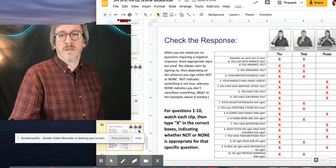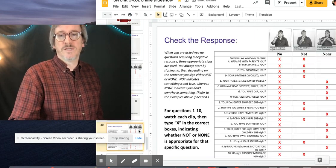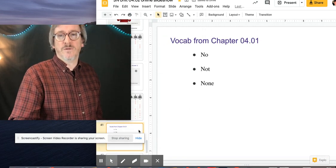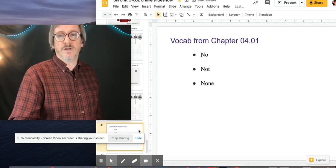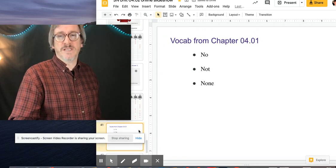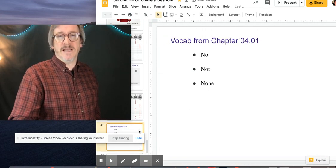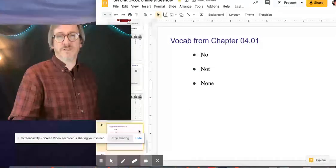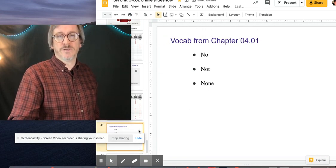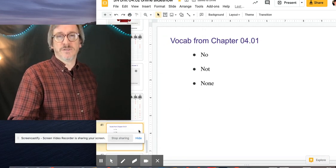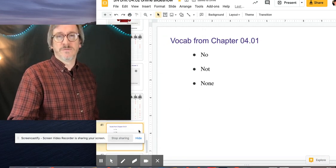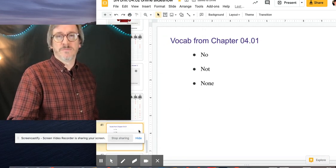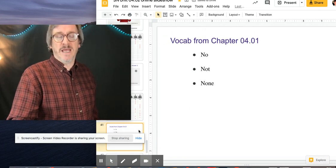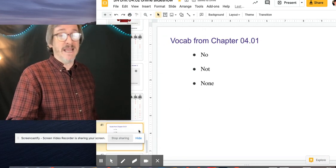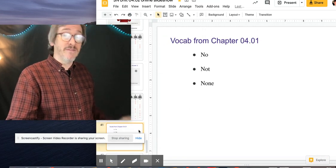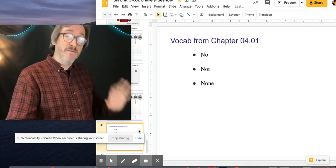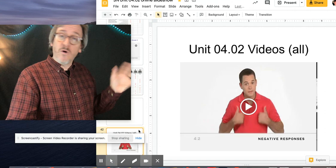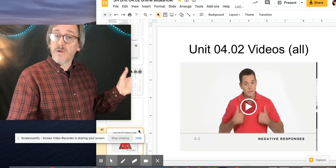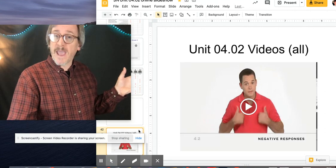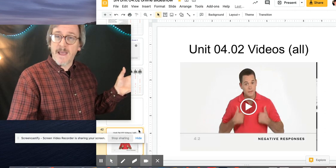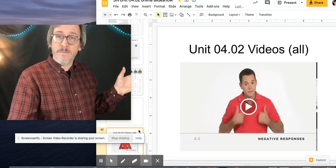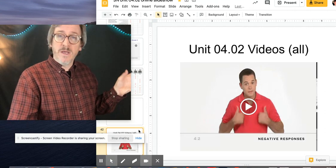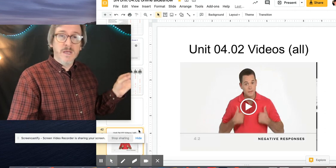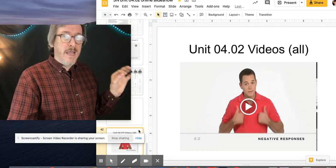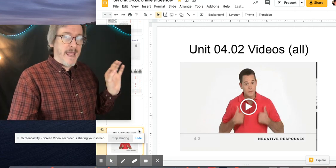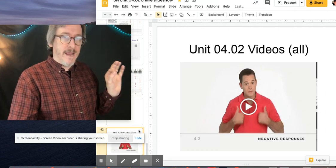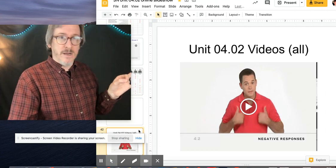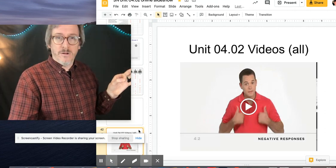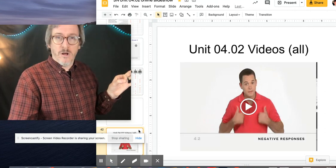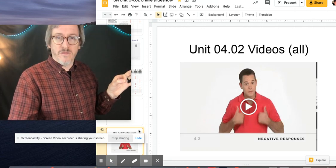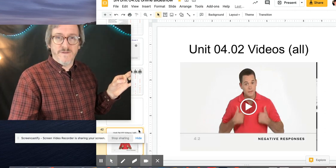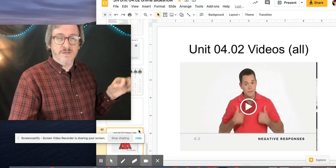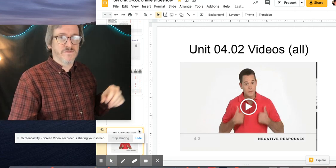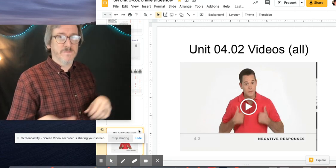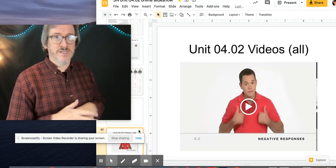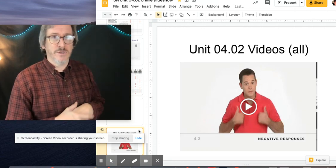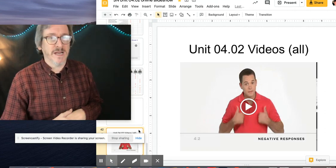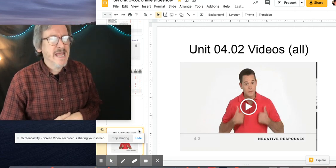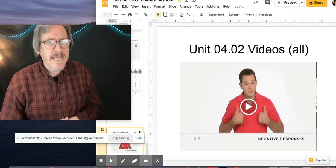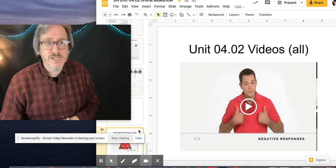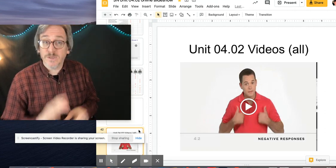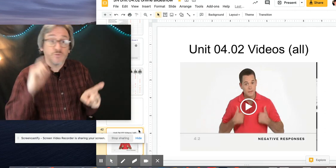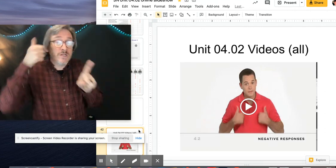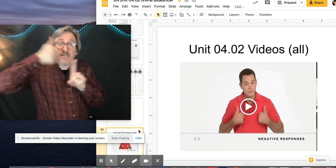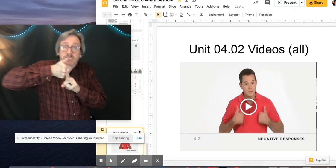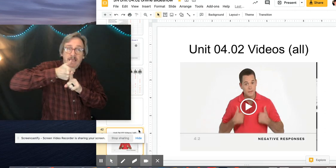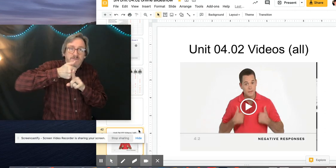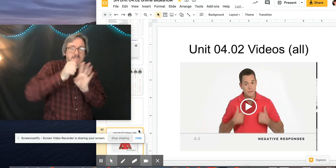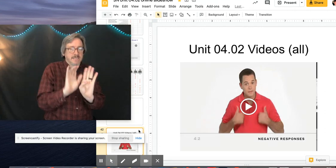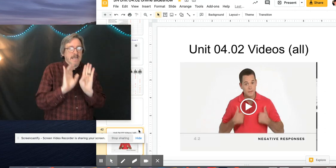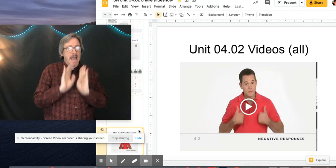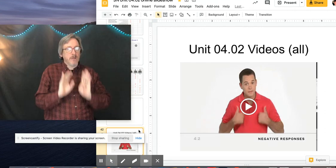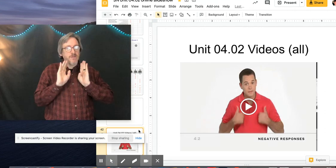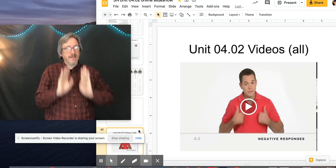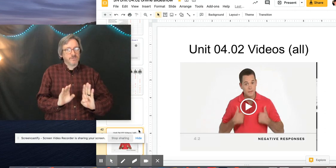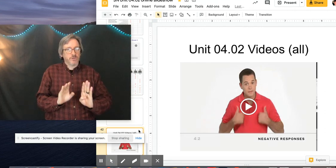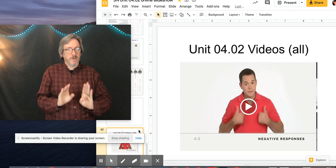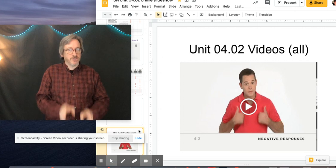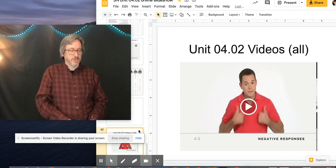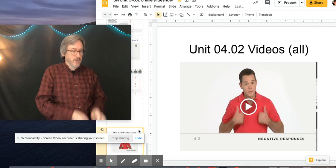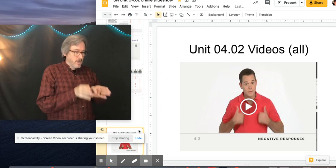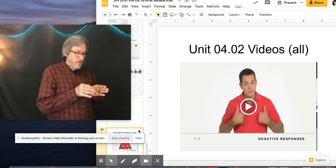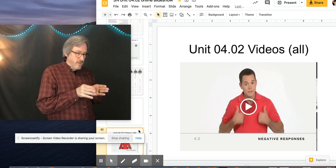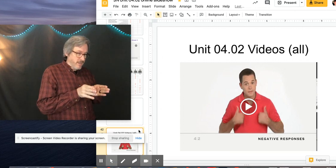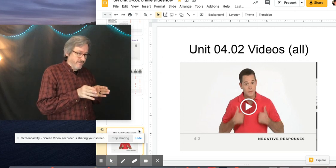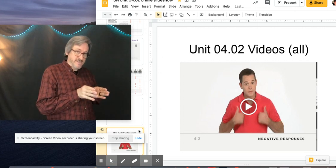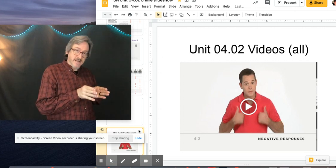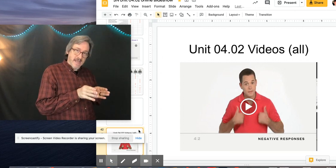So there's the answers. Again, the vocab and all the videos from this unit. So it's really just emphasizing, how do you answer the question?